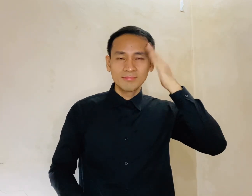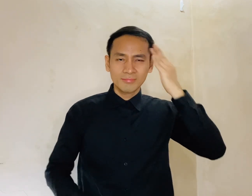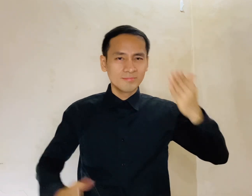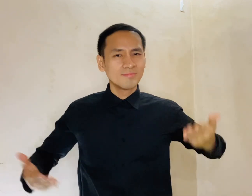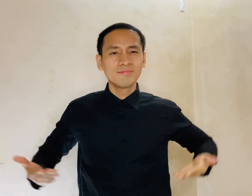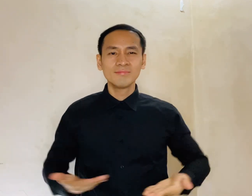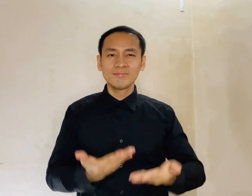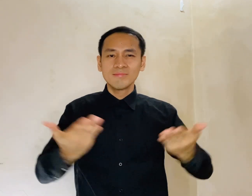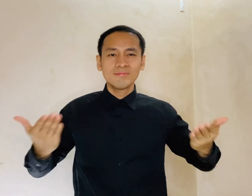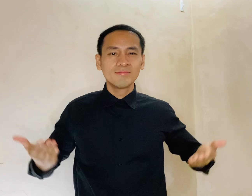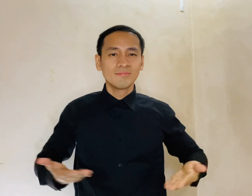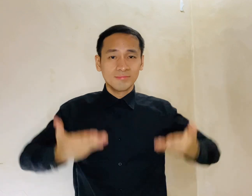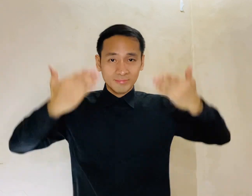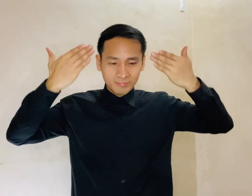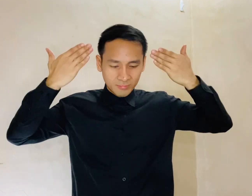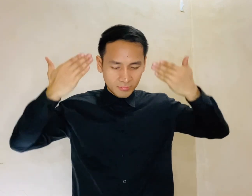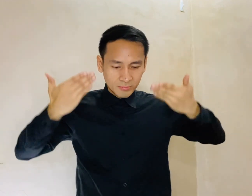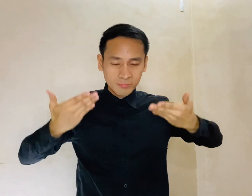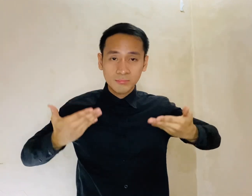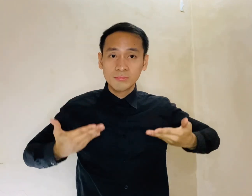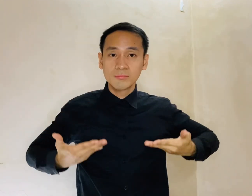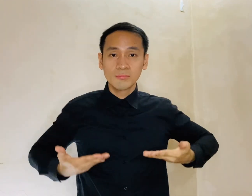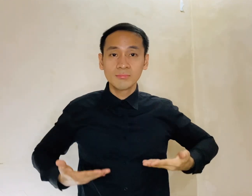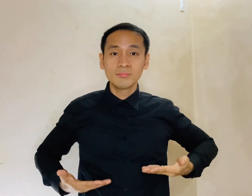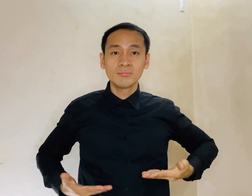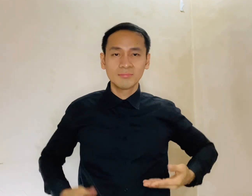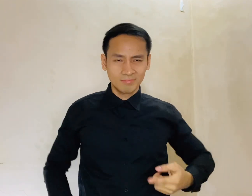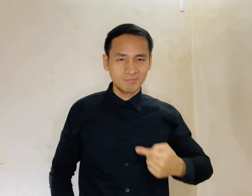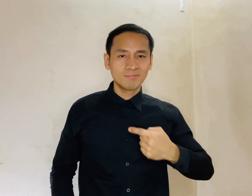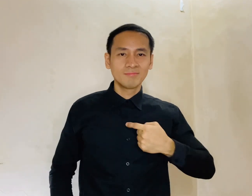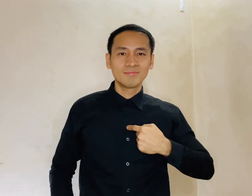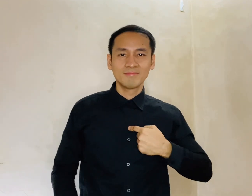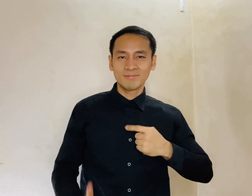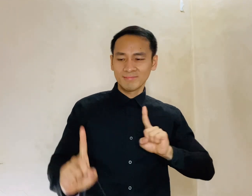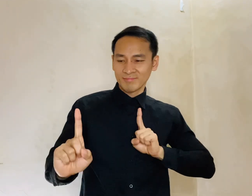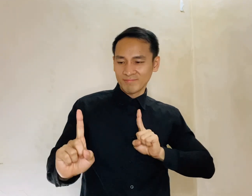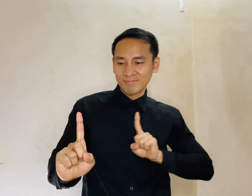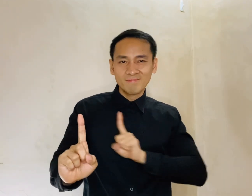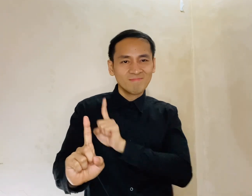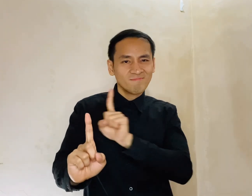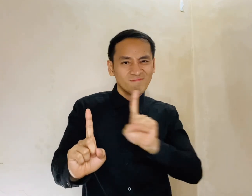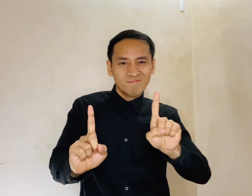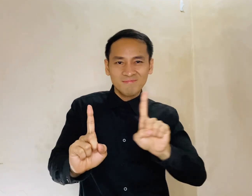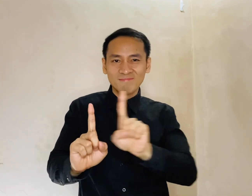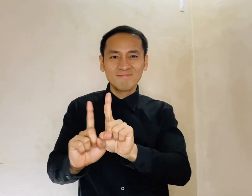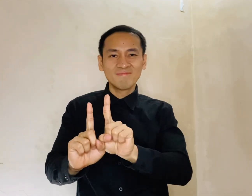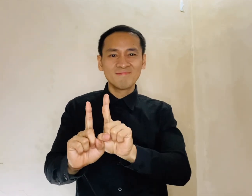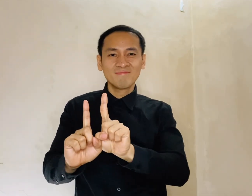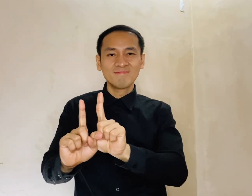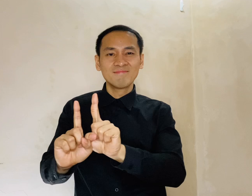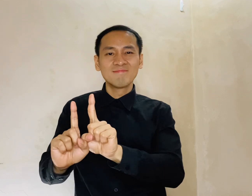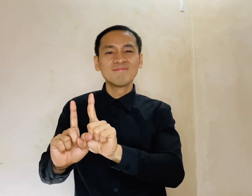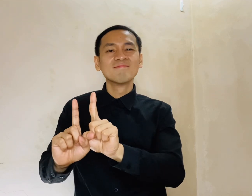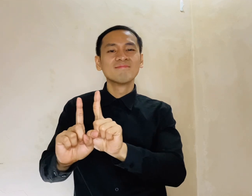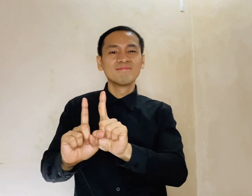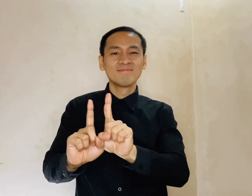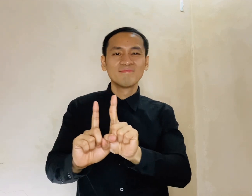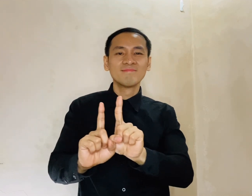wherever I am I'll come running, oh yeah baby